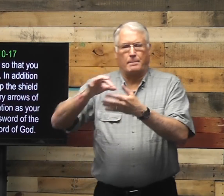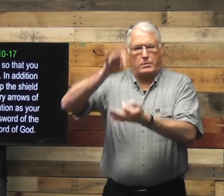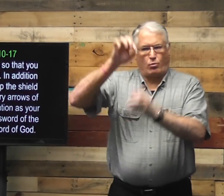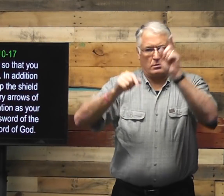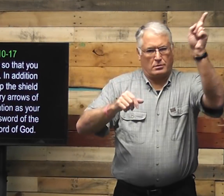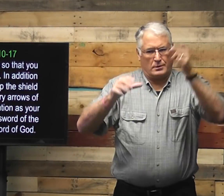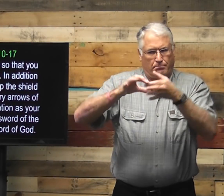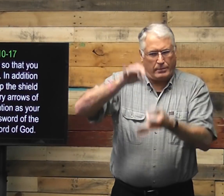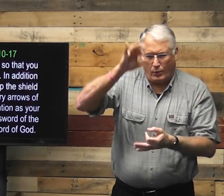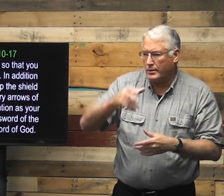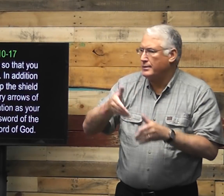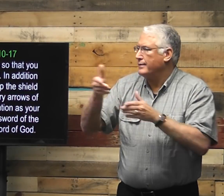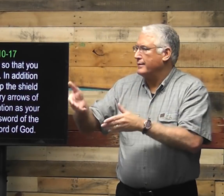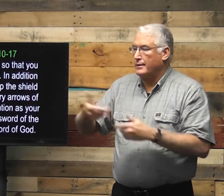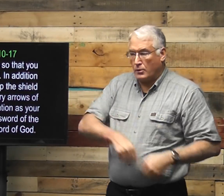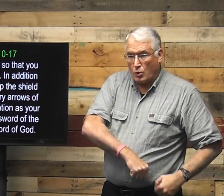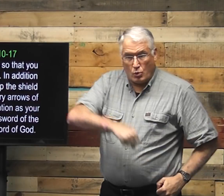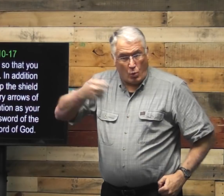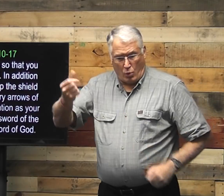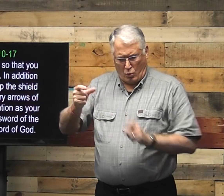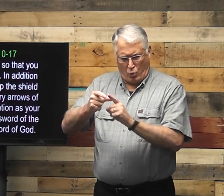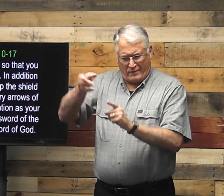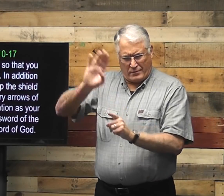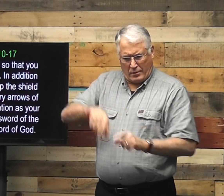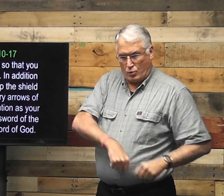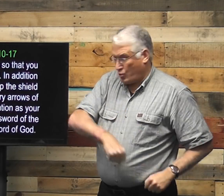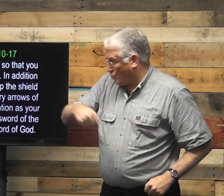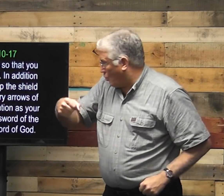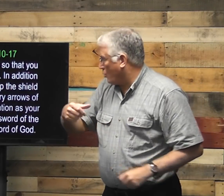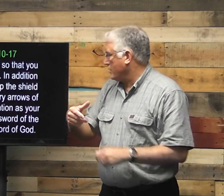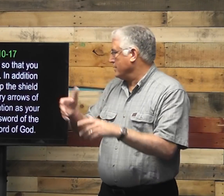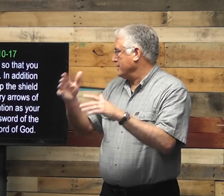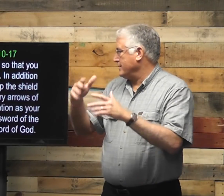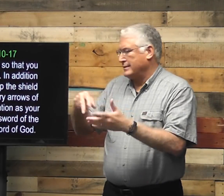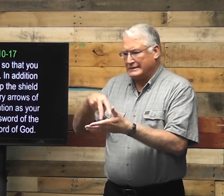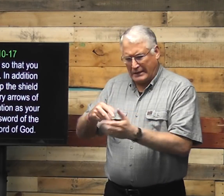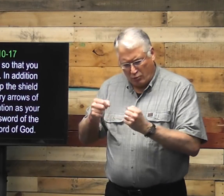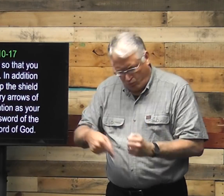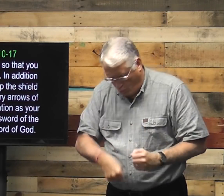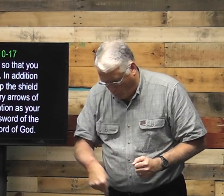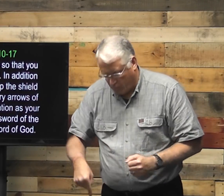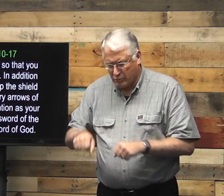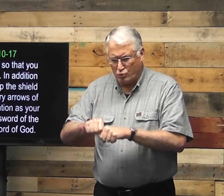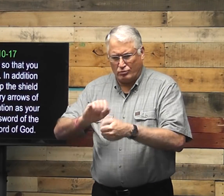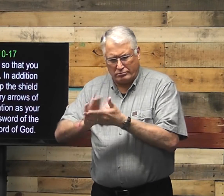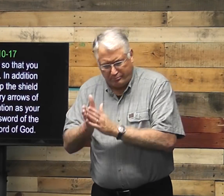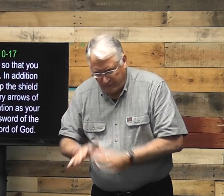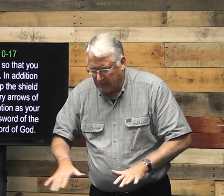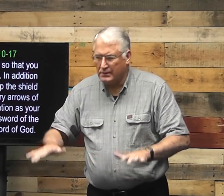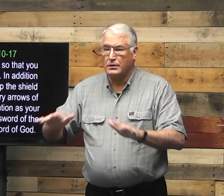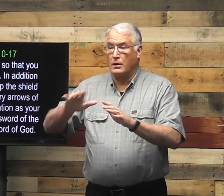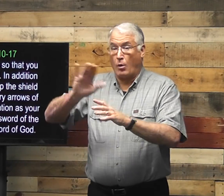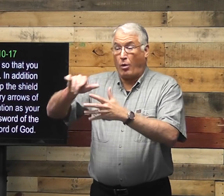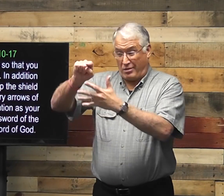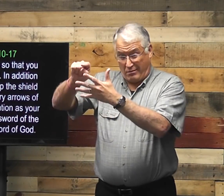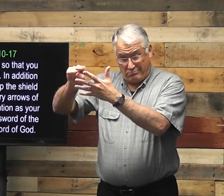No, that's not what we're talking about. We're talking about spiritual. We're taking the sword, the word of God. Stand strong. You know, your feet of